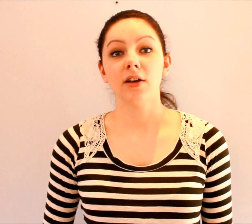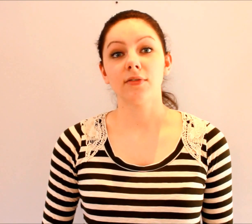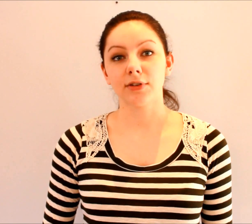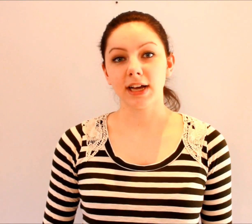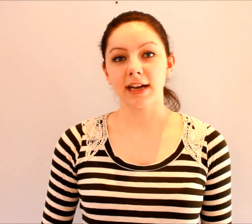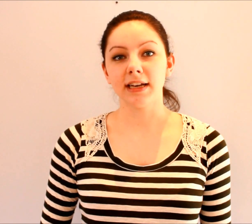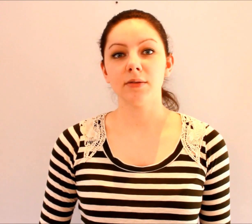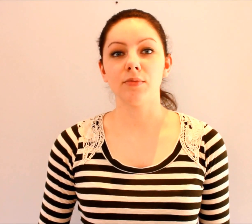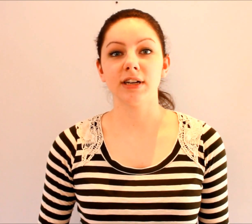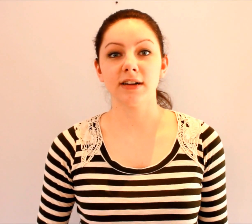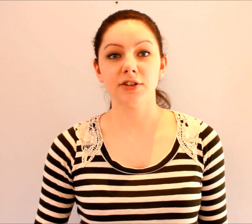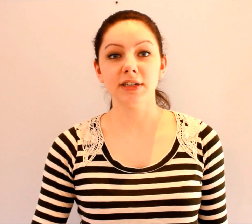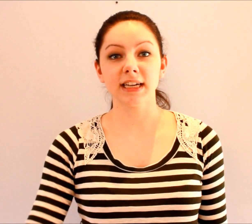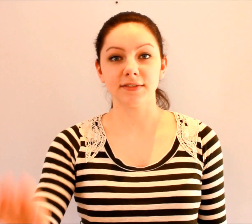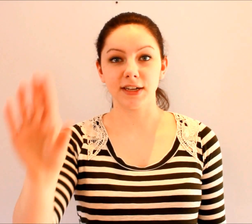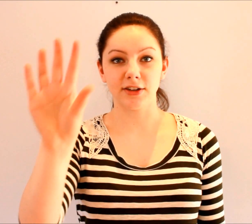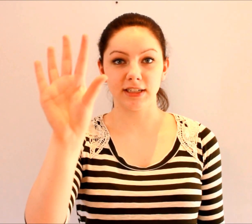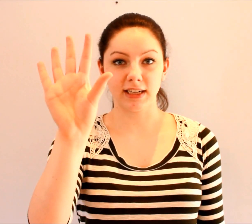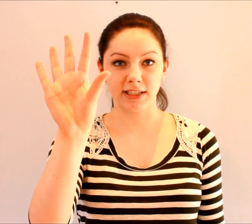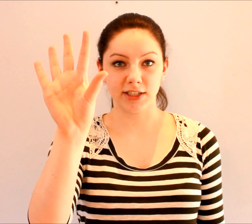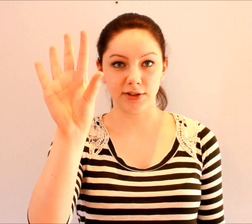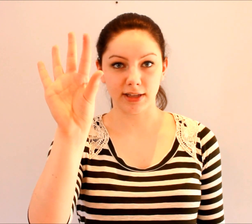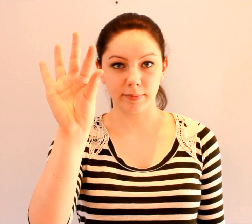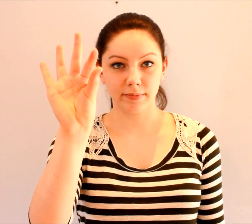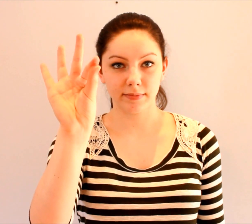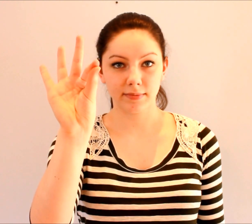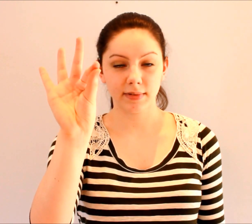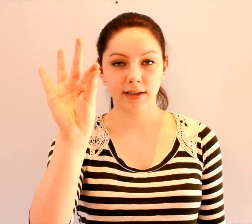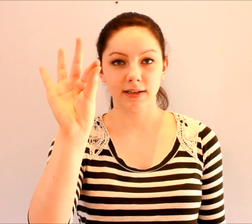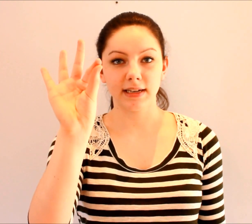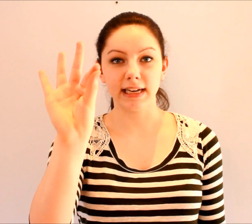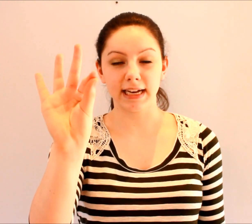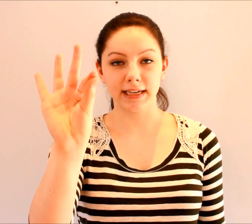For nine, bring down your index finger and touch it to your thumb. Nine.